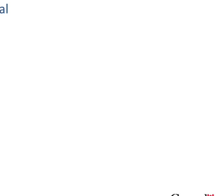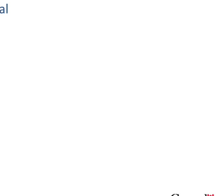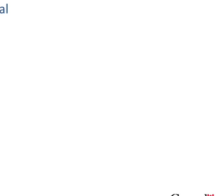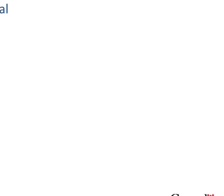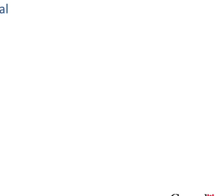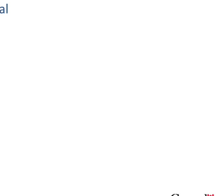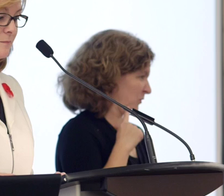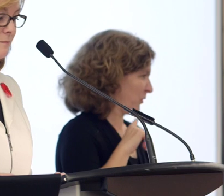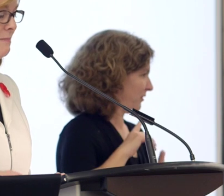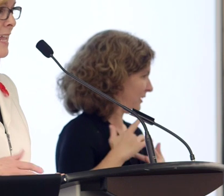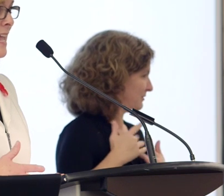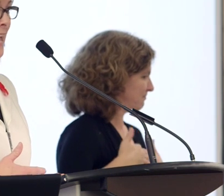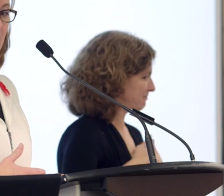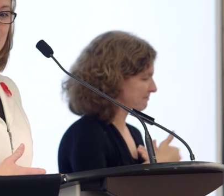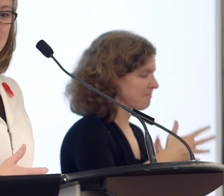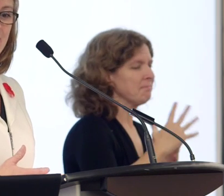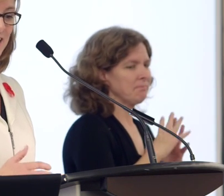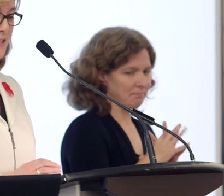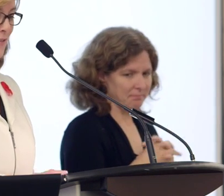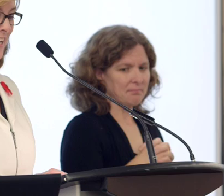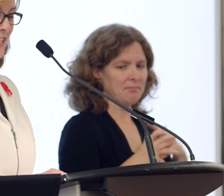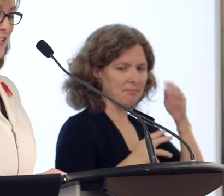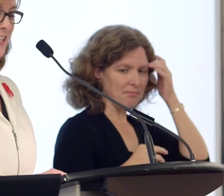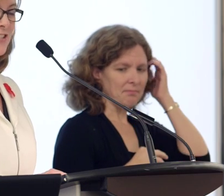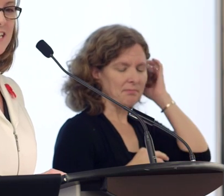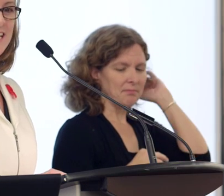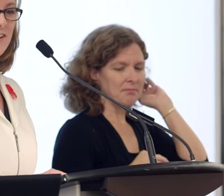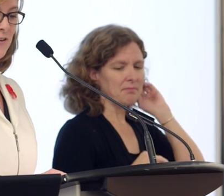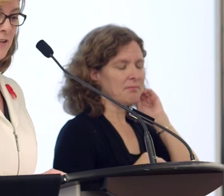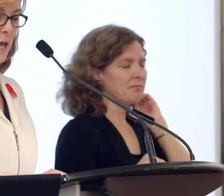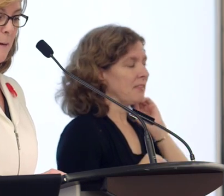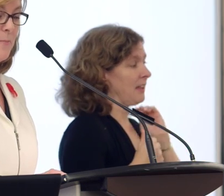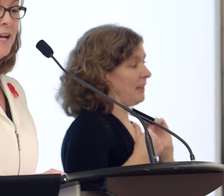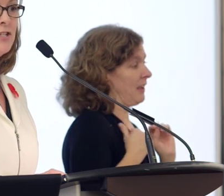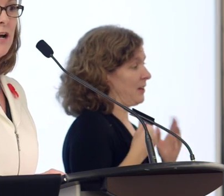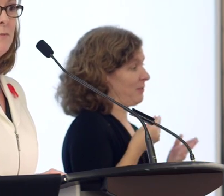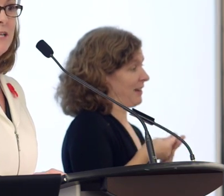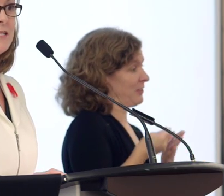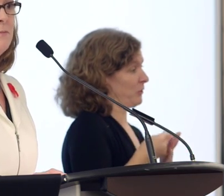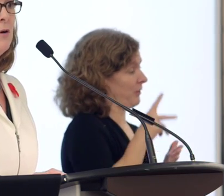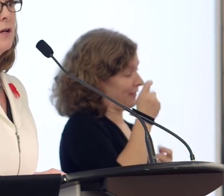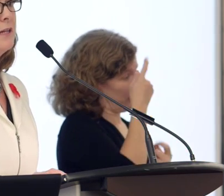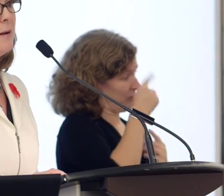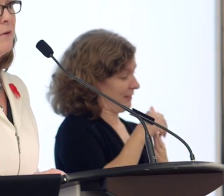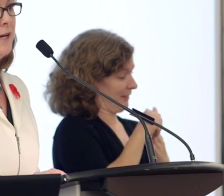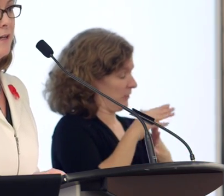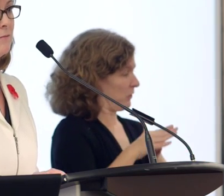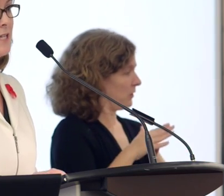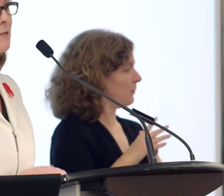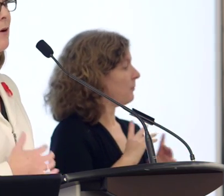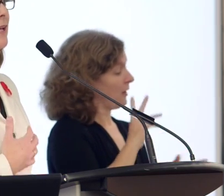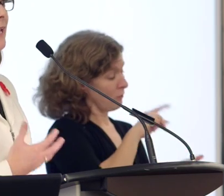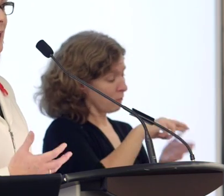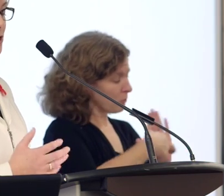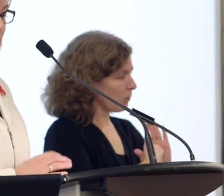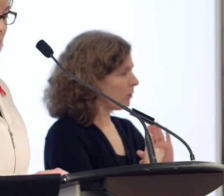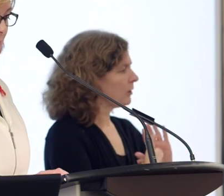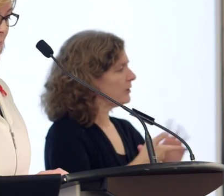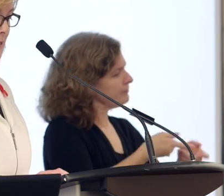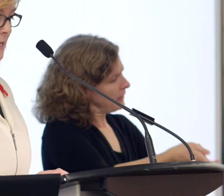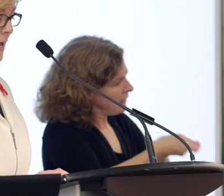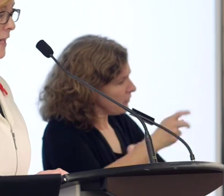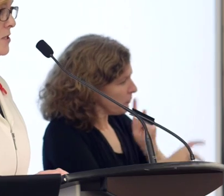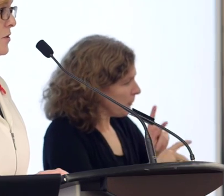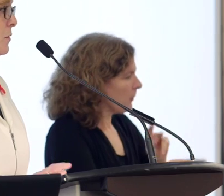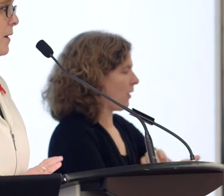of events. As Canada's Financial Literacy Leader, my job is about collaborating, it's about engaging